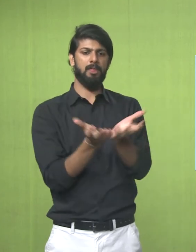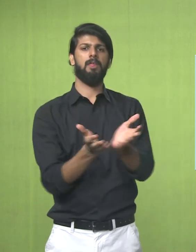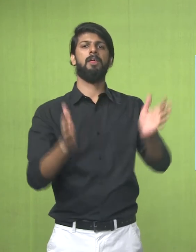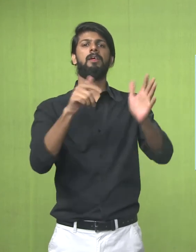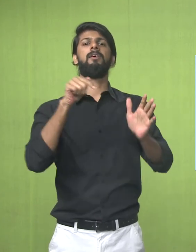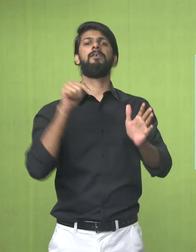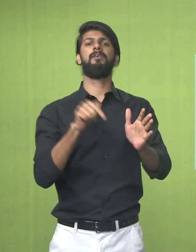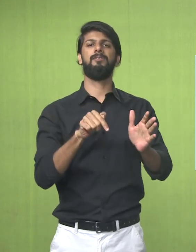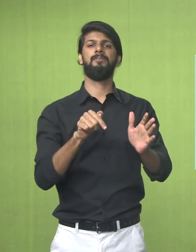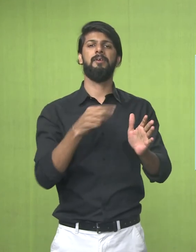To make it sturdy